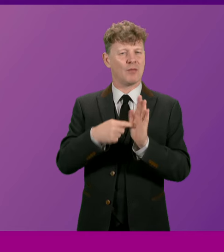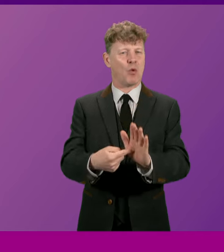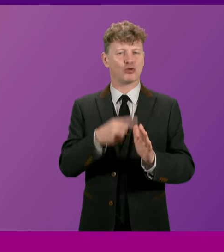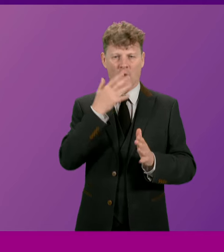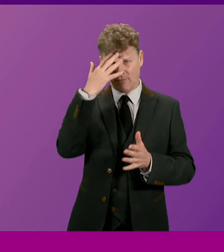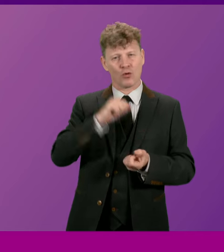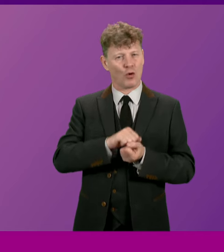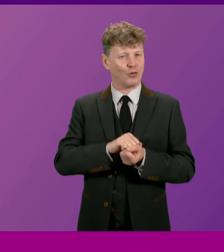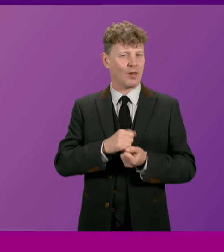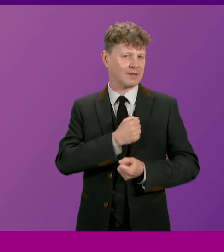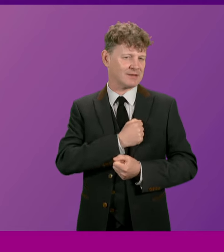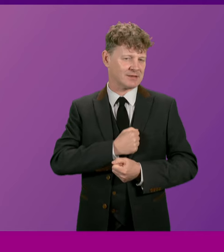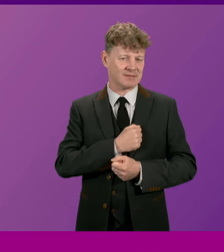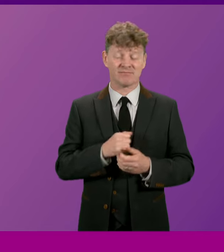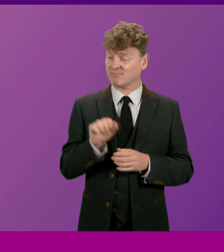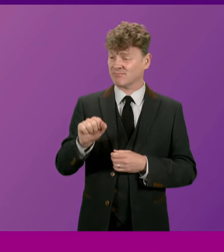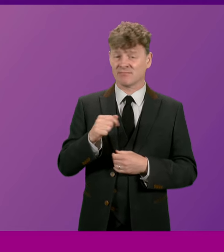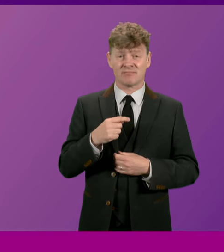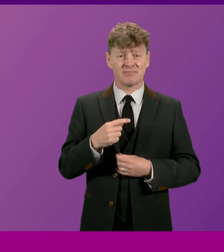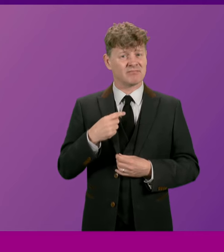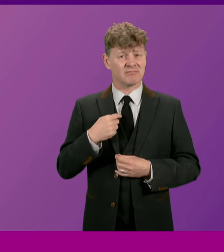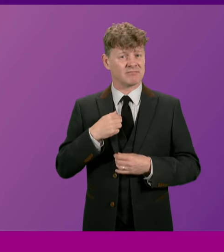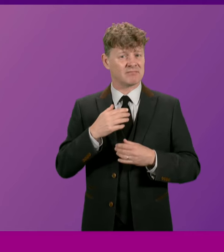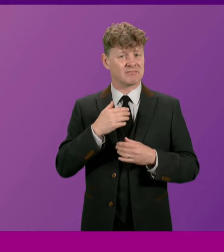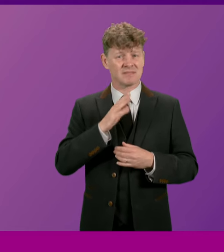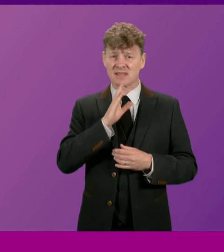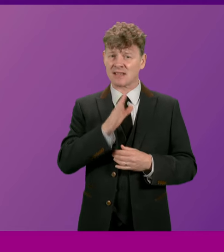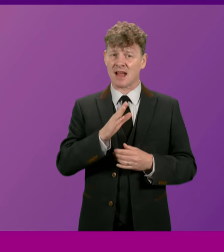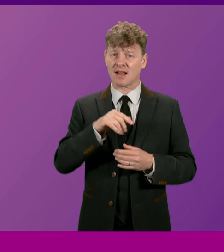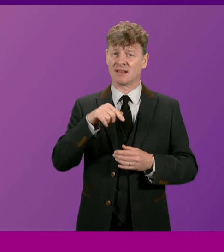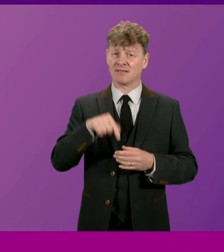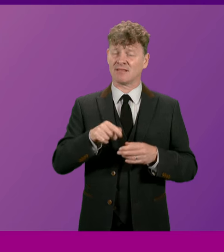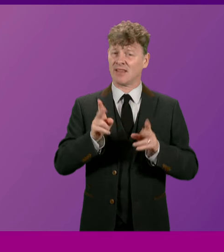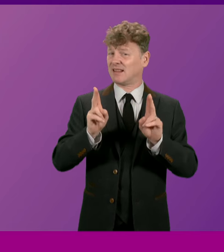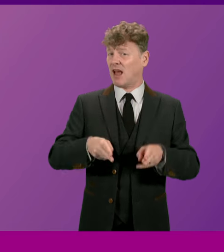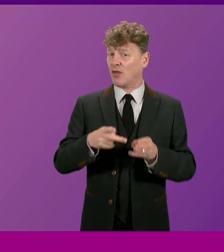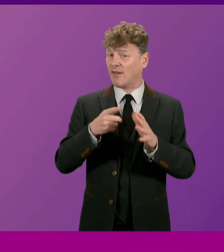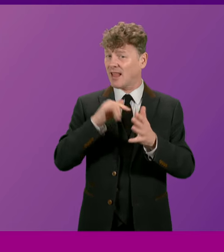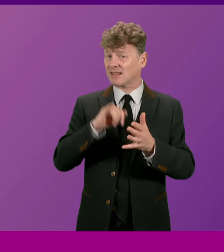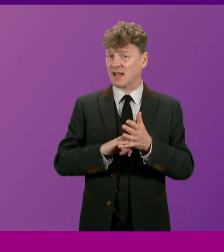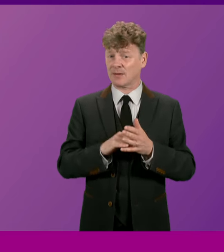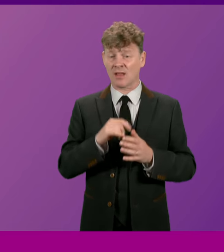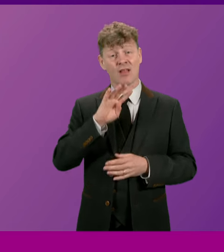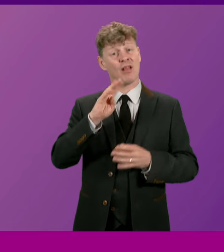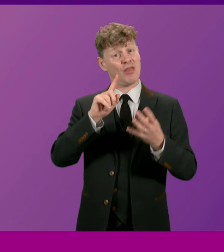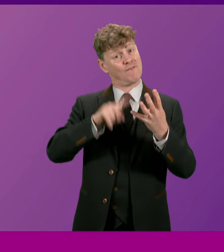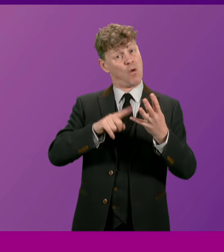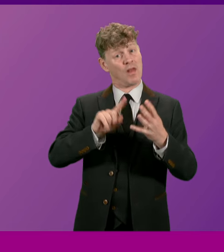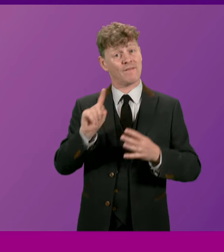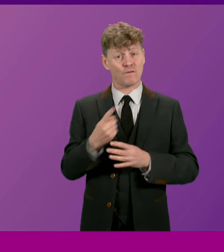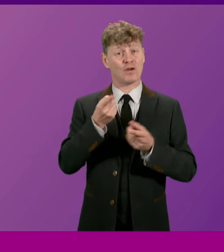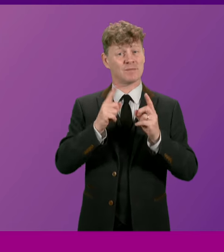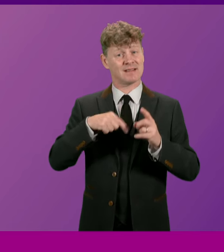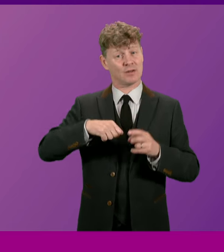It is with sadness that I move this motion of condolence on the death of Alex Salmond, the fourth First Minister of Scotland.